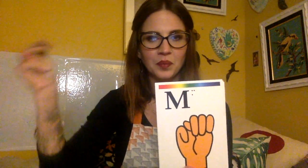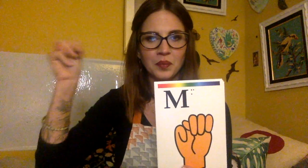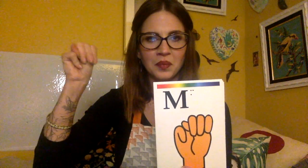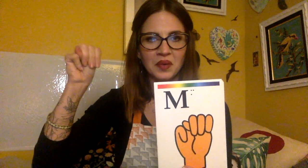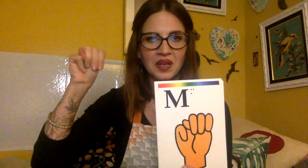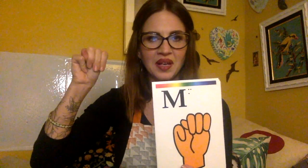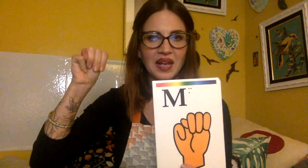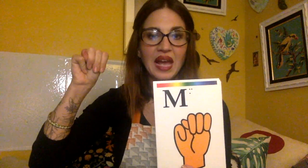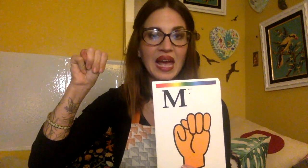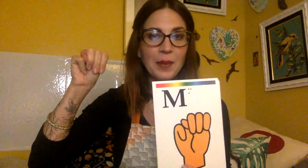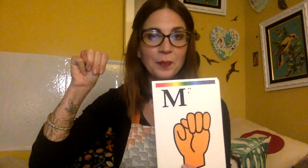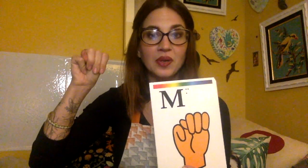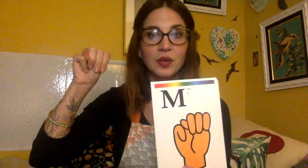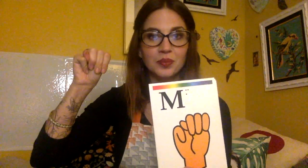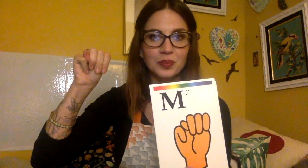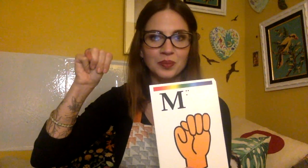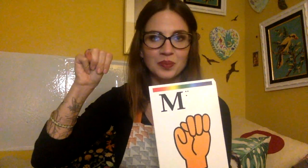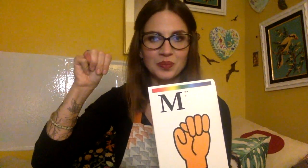M, mm.